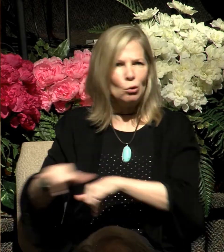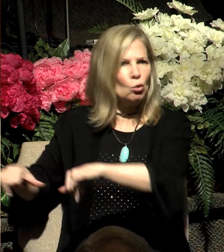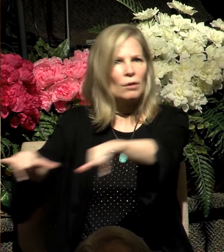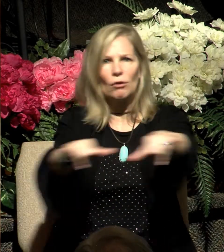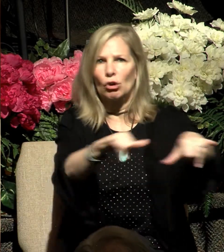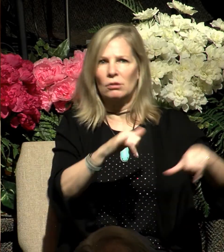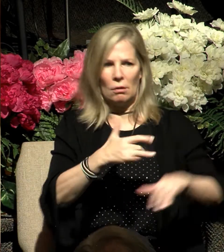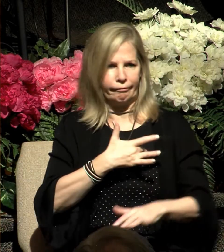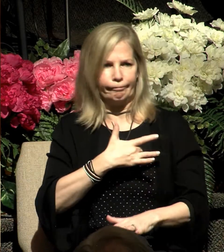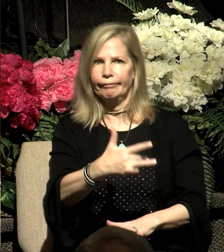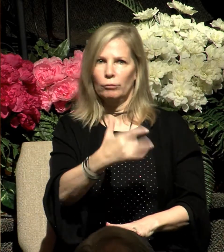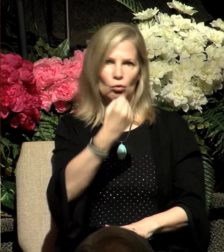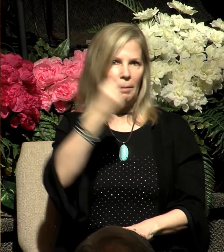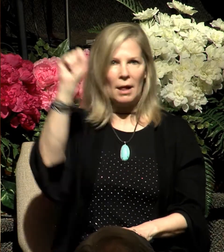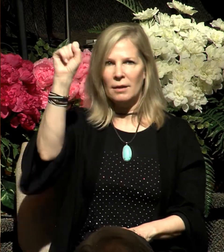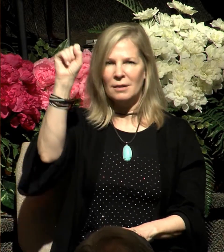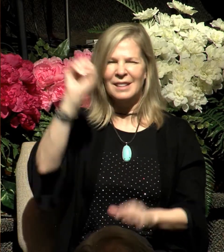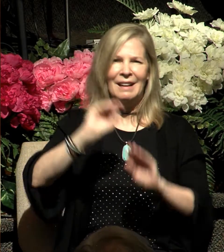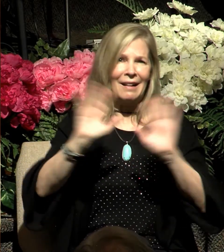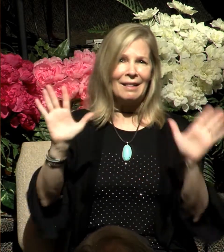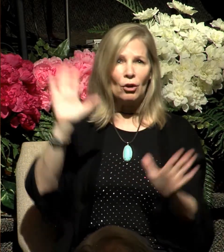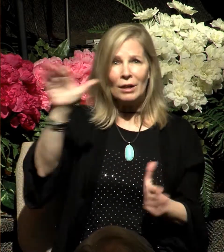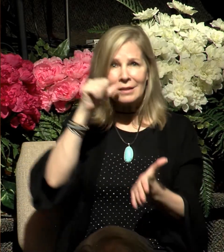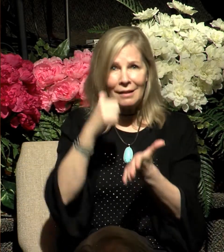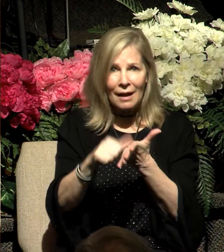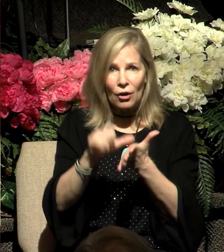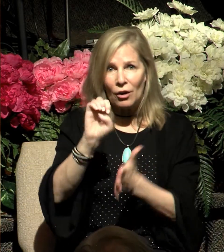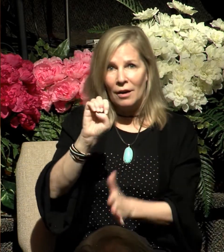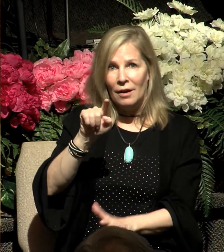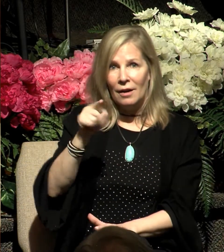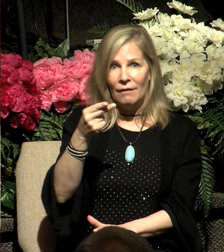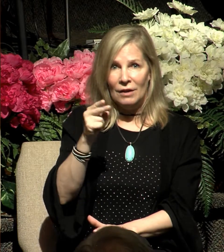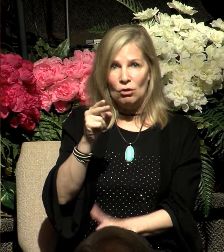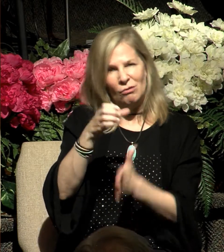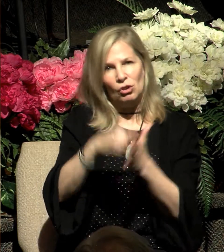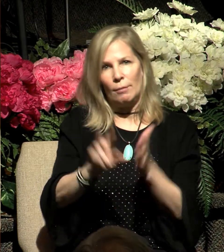in his letter to the Ephesians. Here's what Paul said in Ephesians 2, verses 1 through 3.